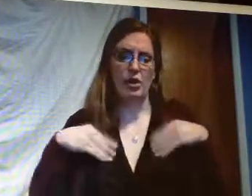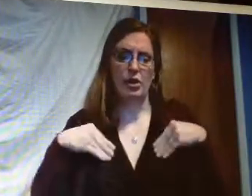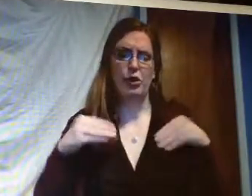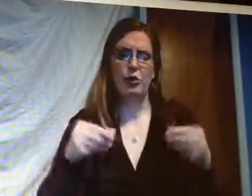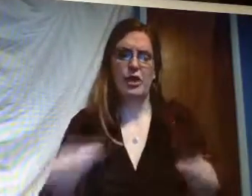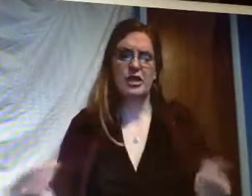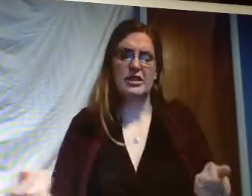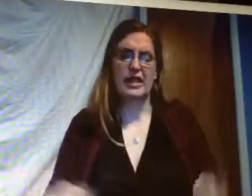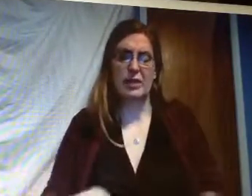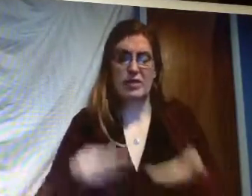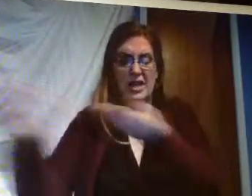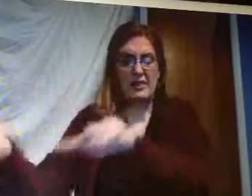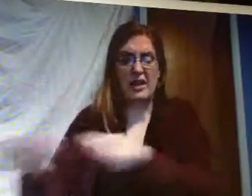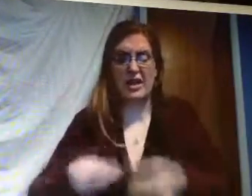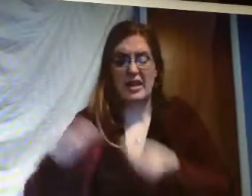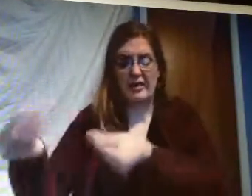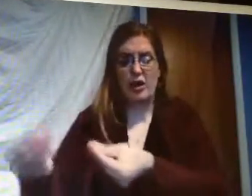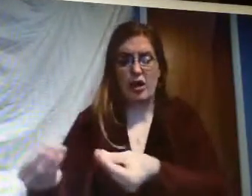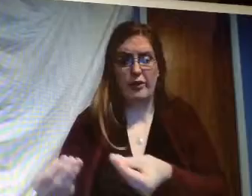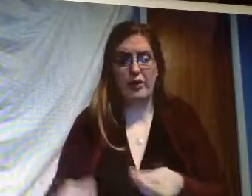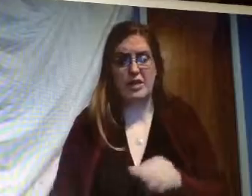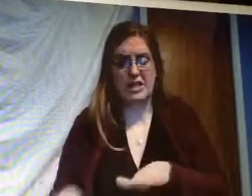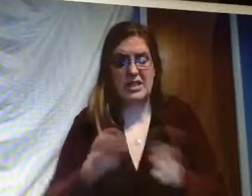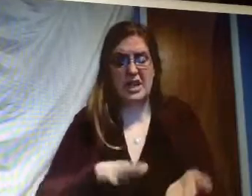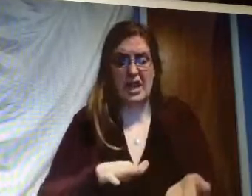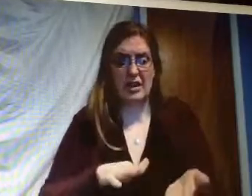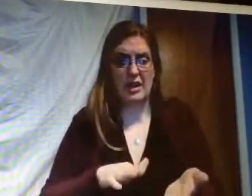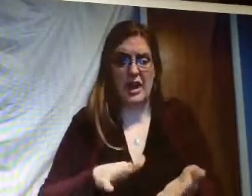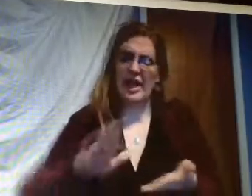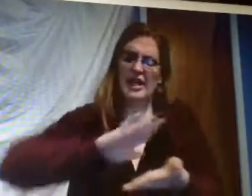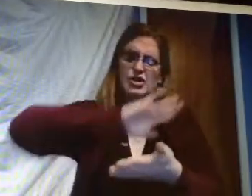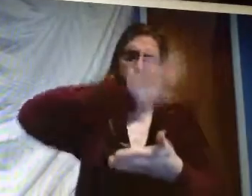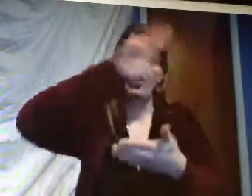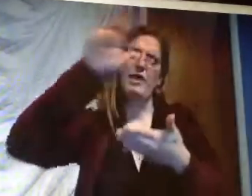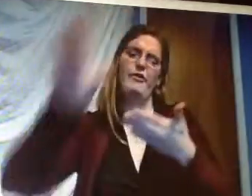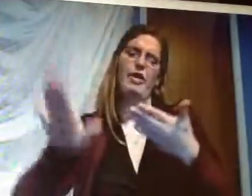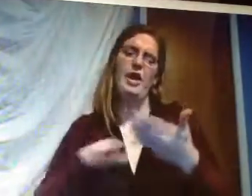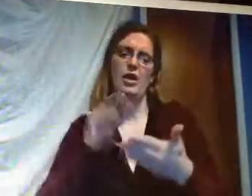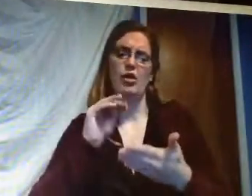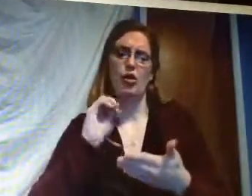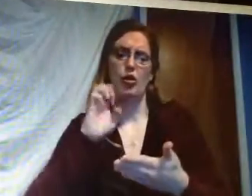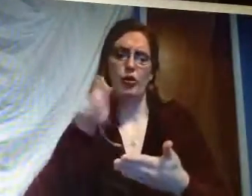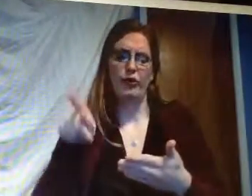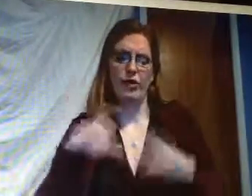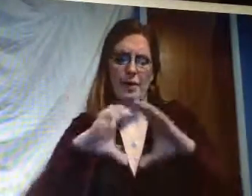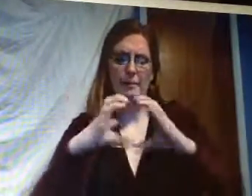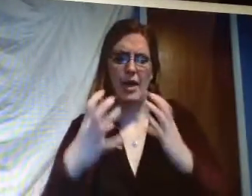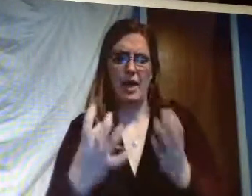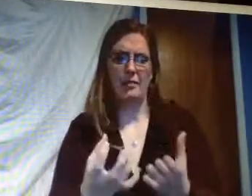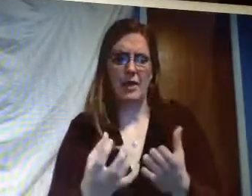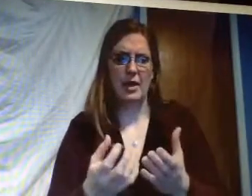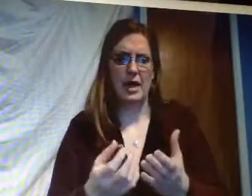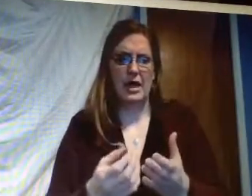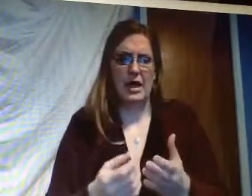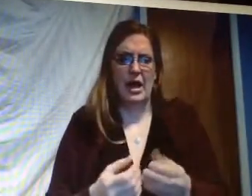with real estate that's giving off of the people died all over the man